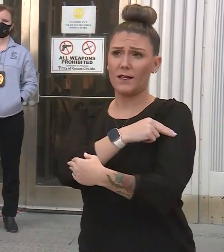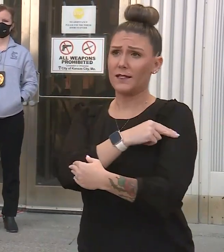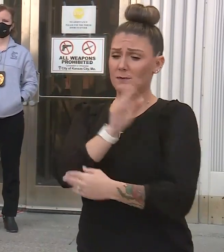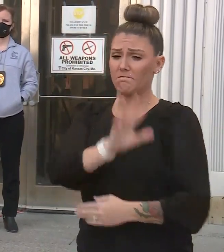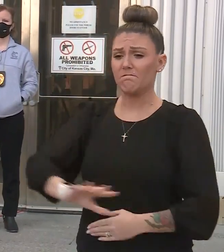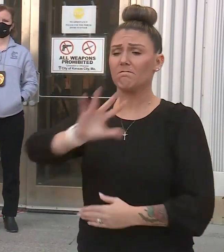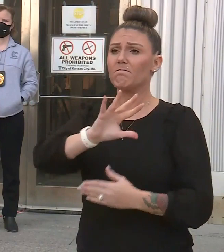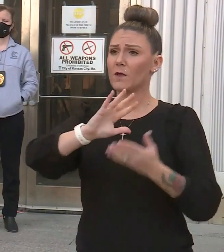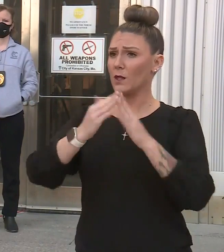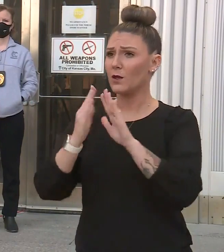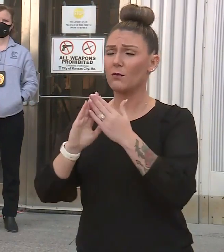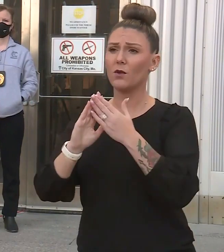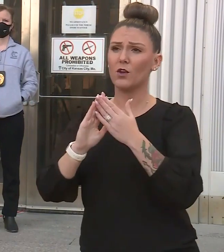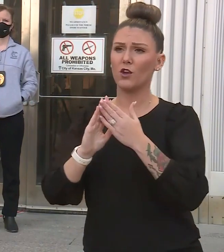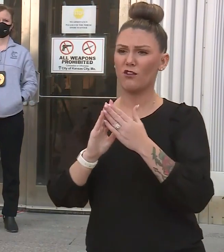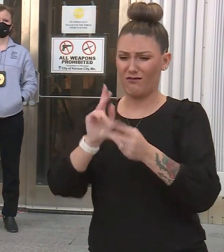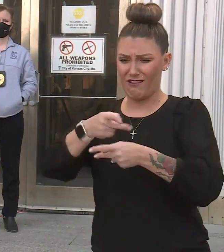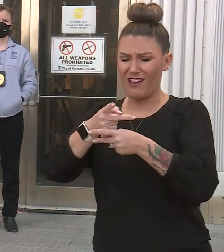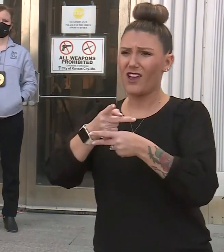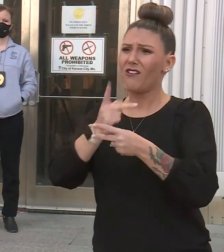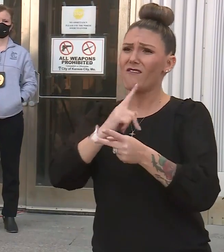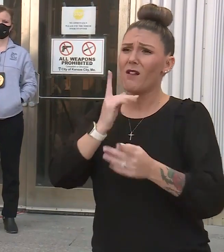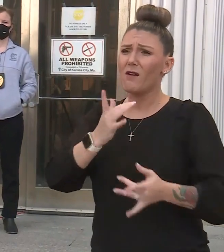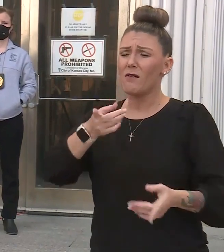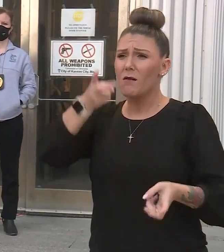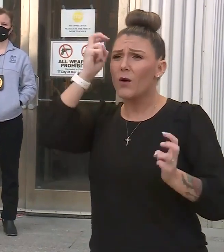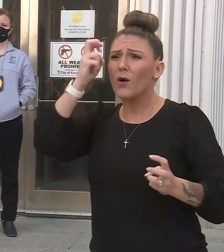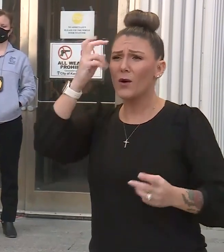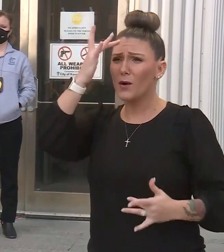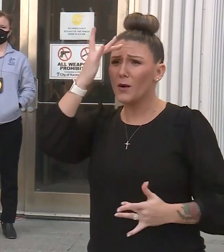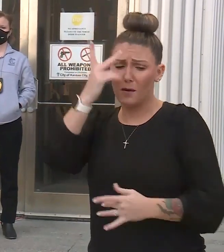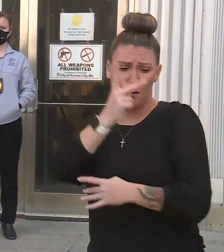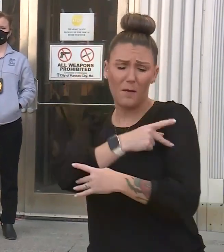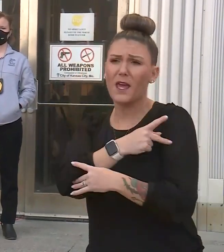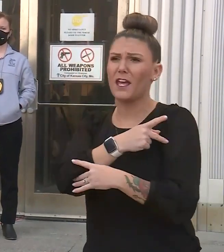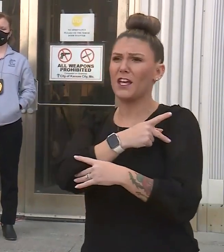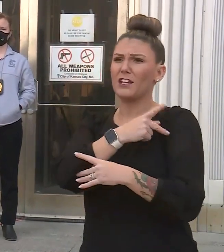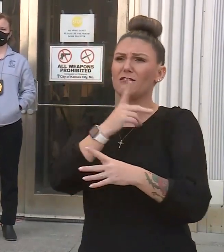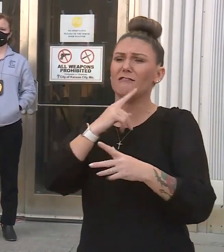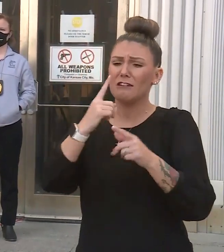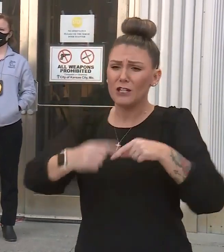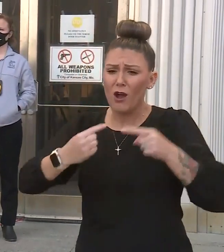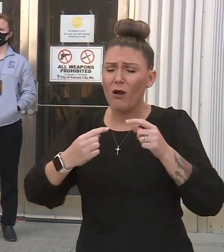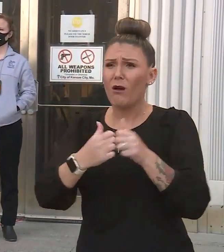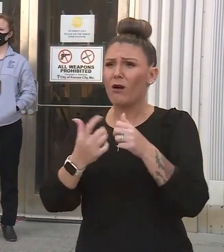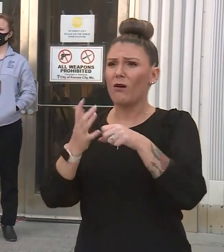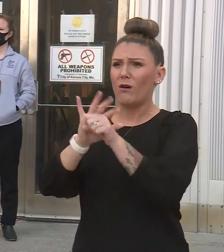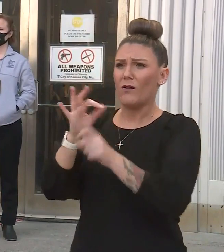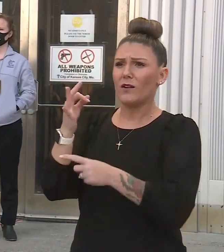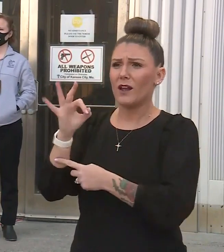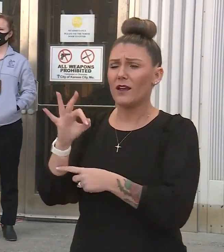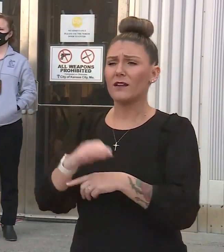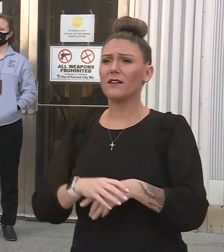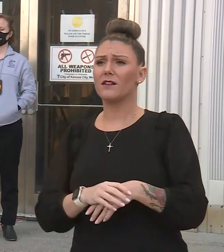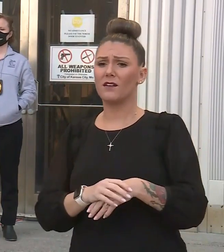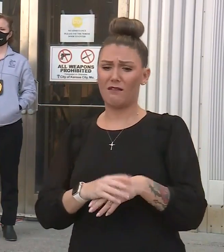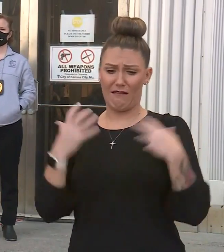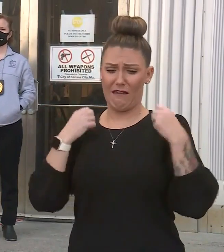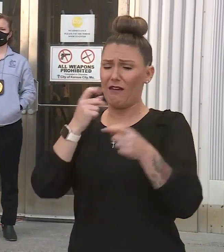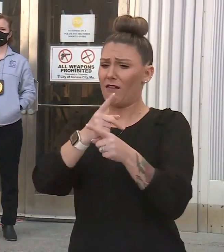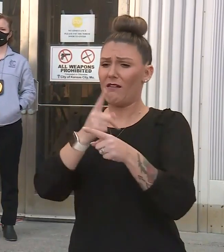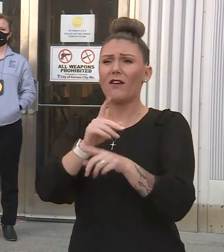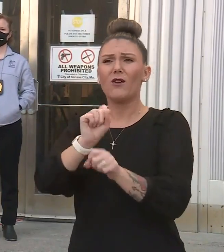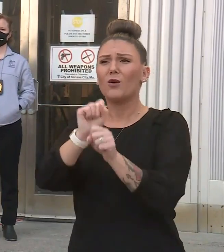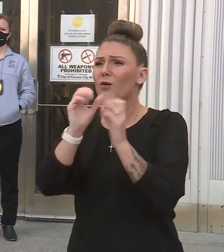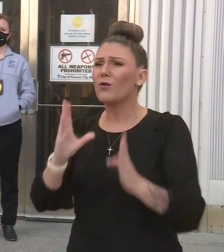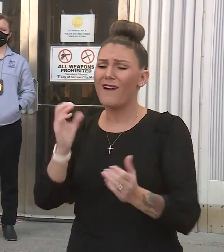community, are caring for some of the sickest patients battling COVID-19. Healthcare workers are doing